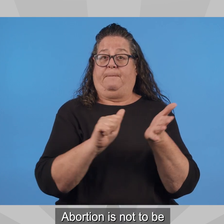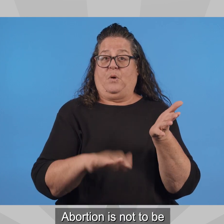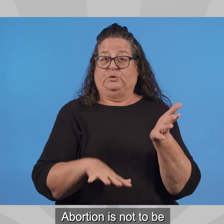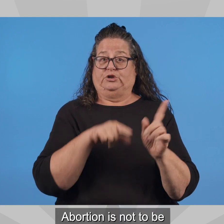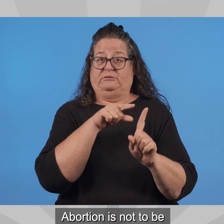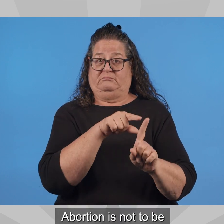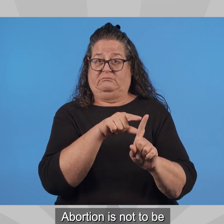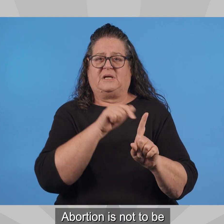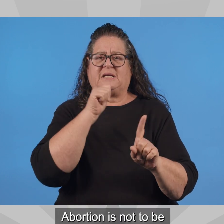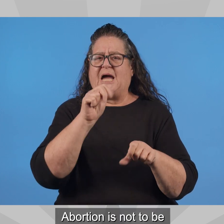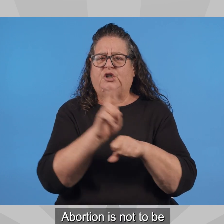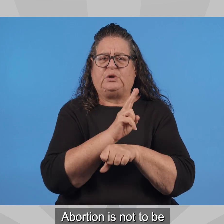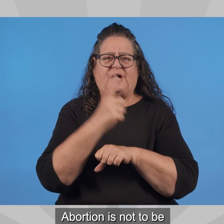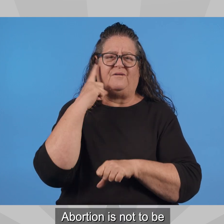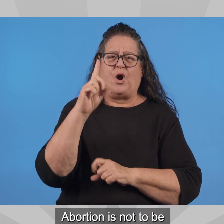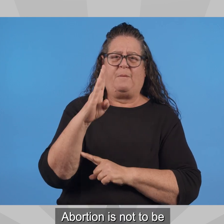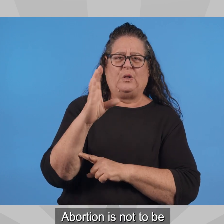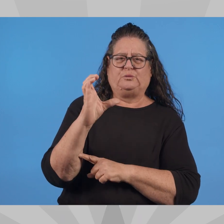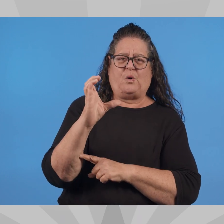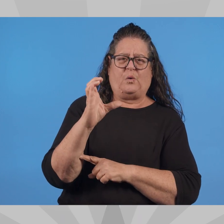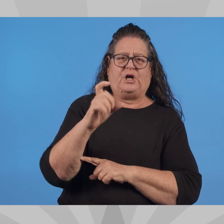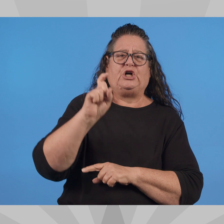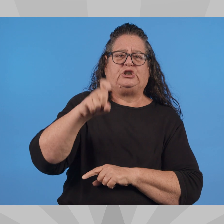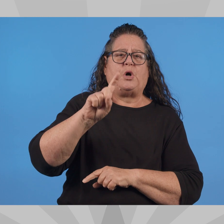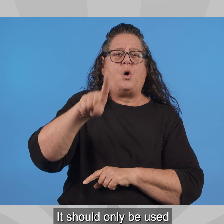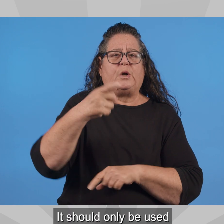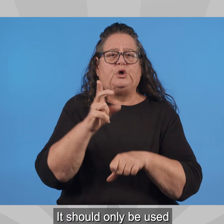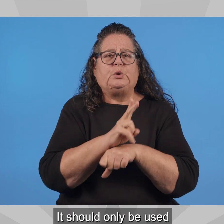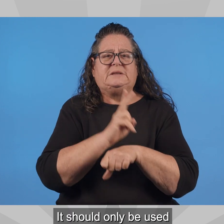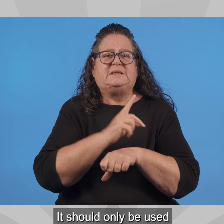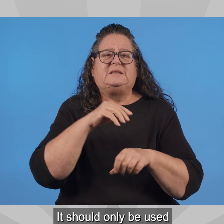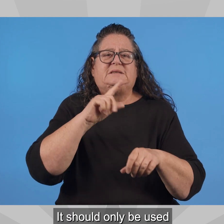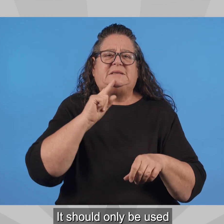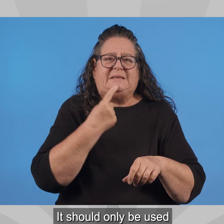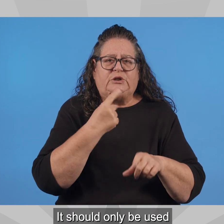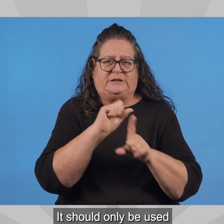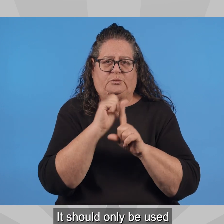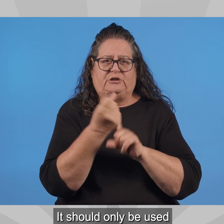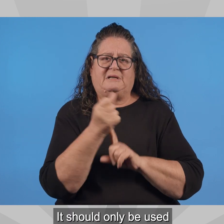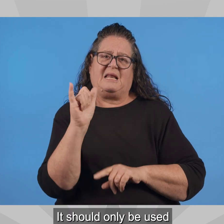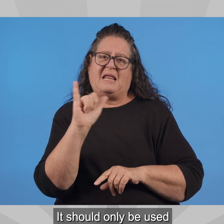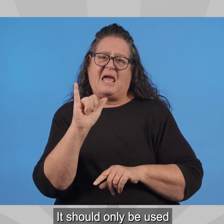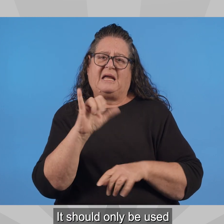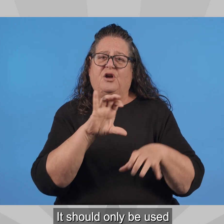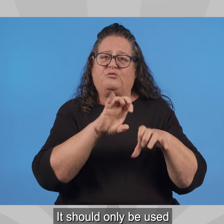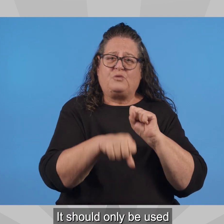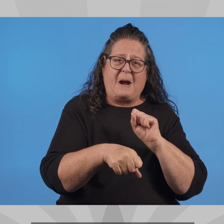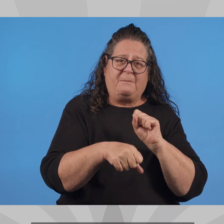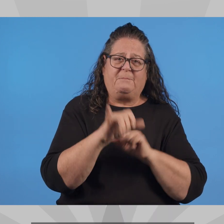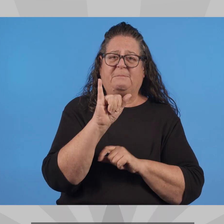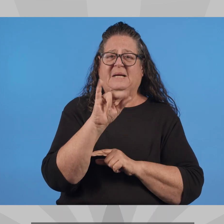Abortion is not to be used for birth control. It should only be used in extreme conditions.